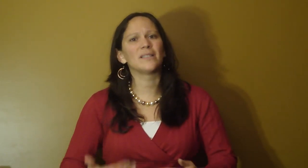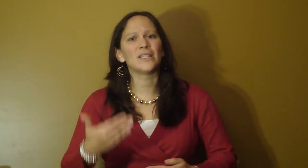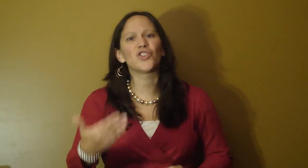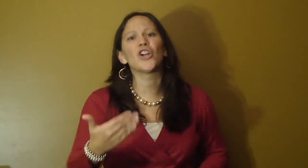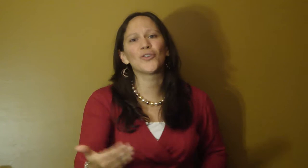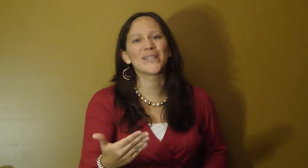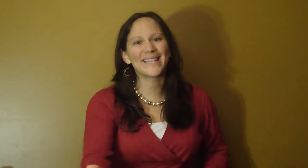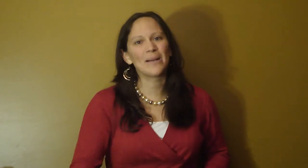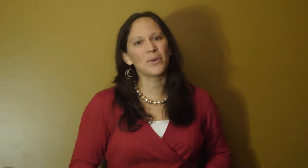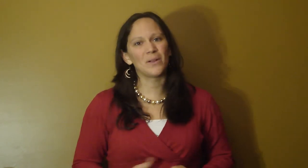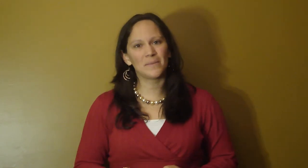they saw your example.